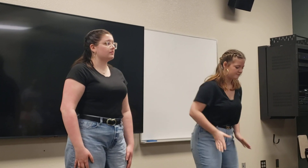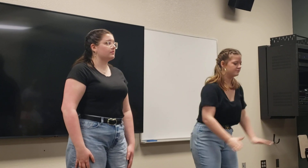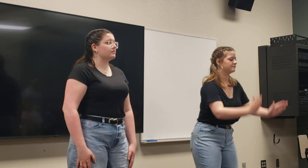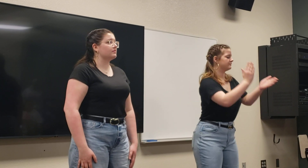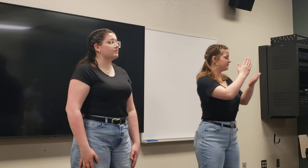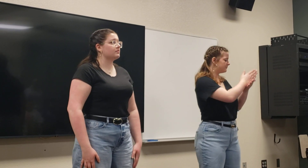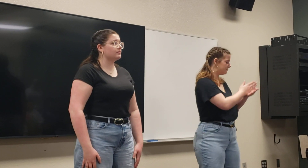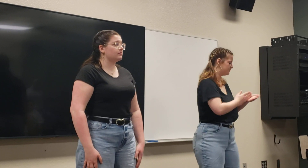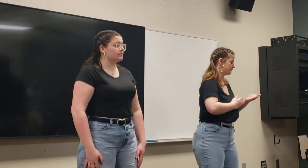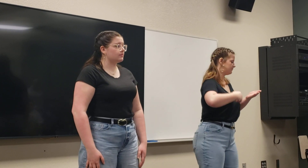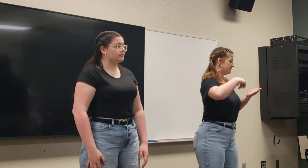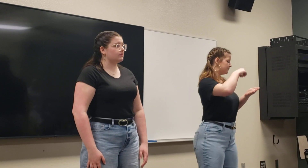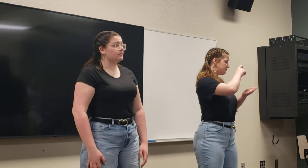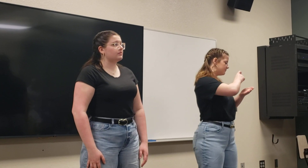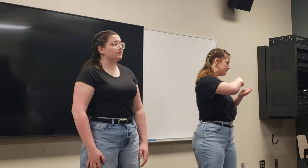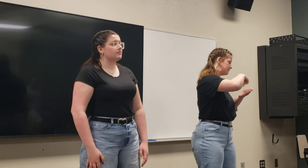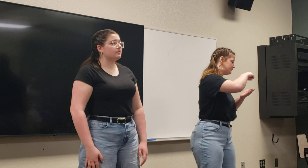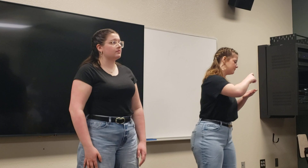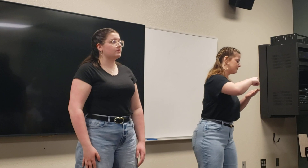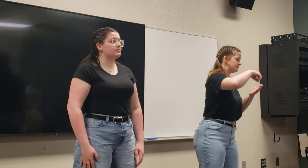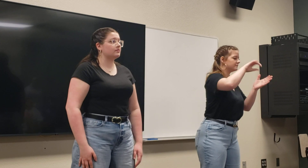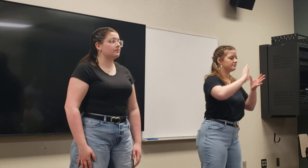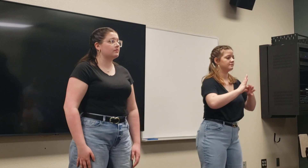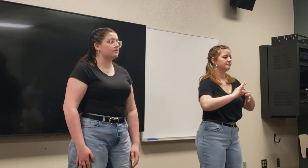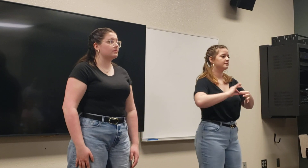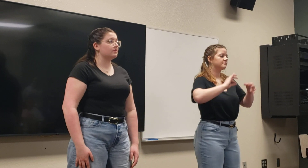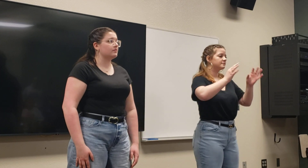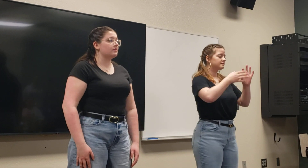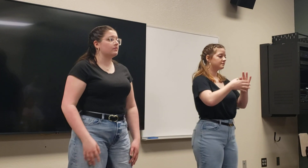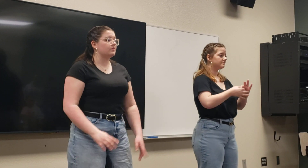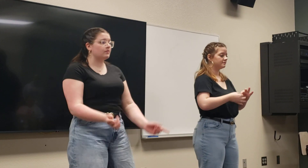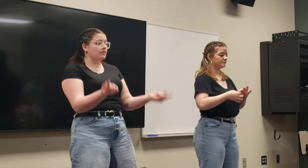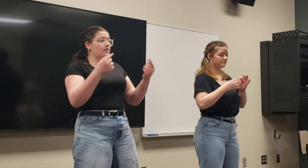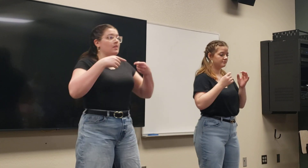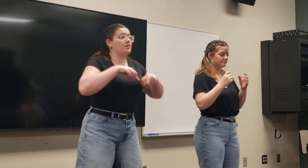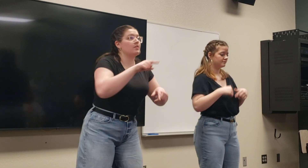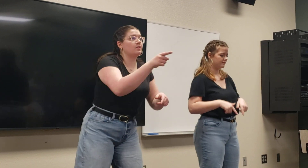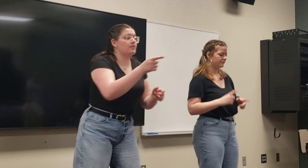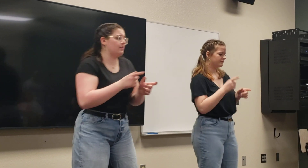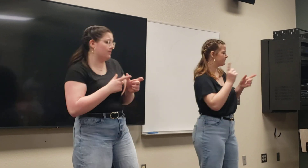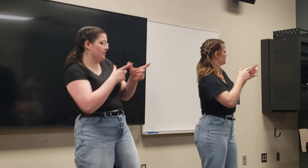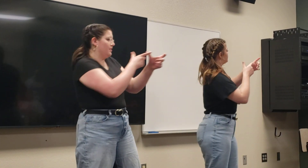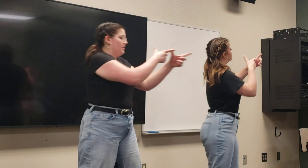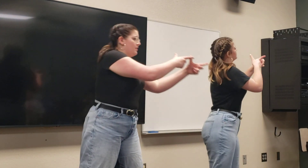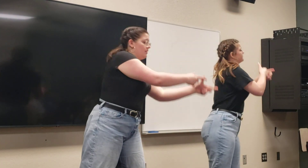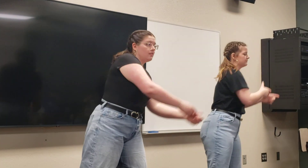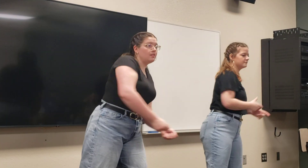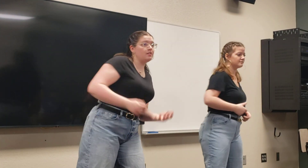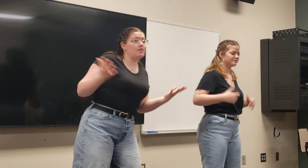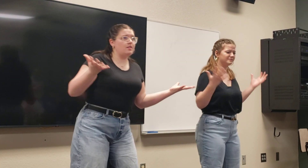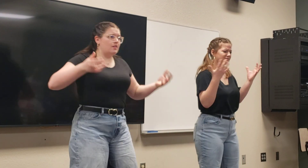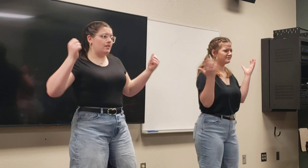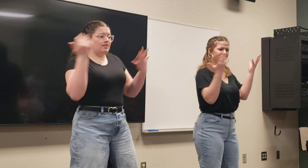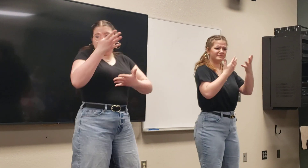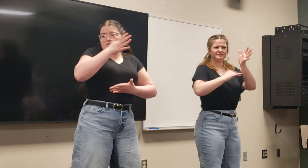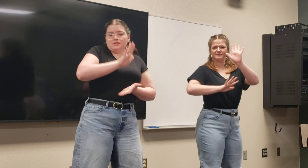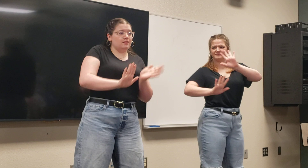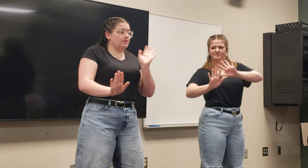only become part of the story. And oh, as you run, what hindered